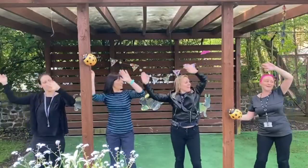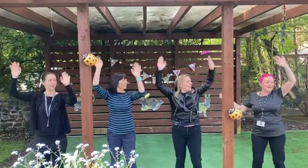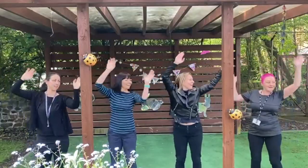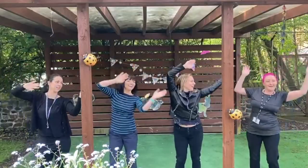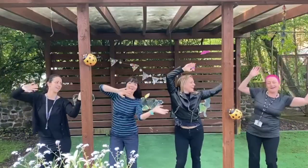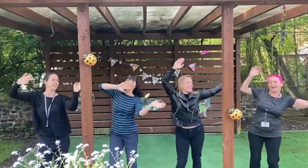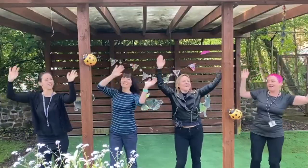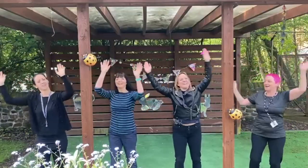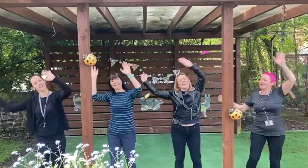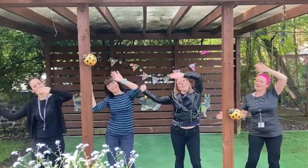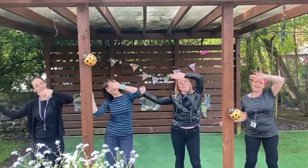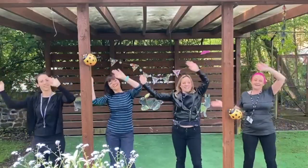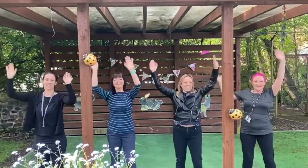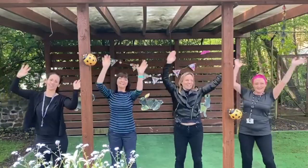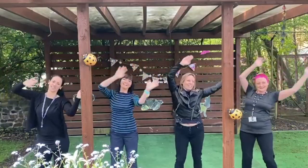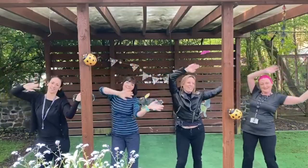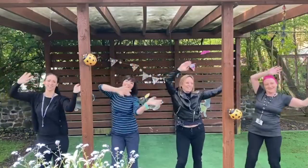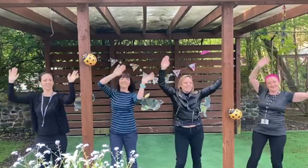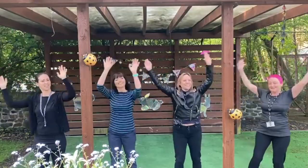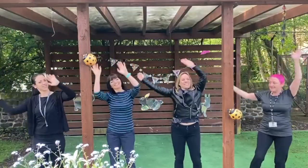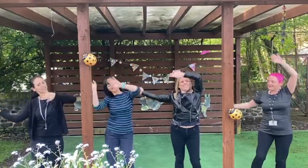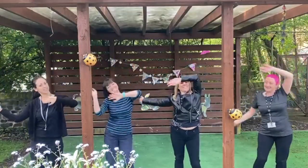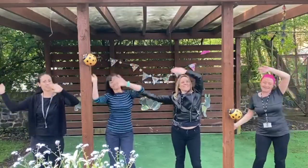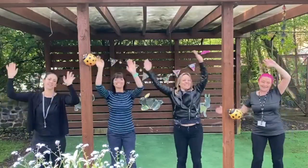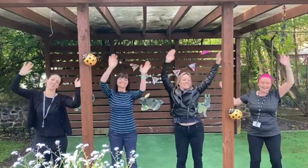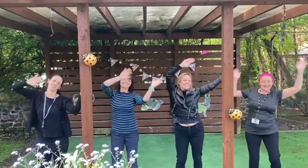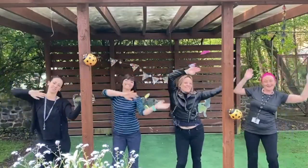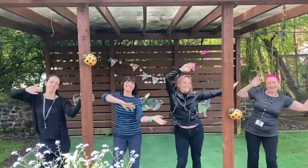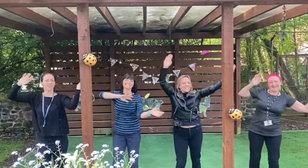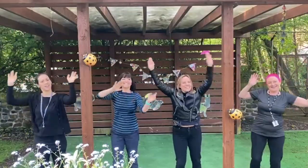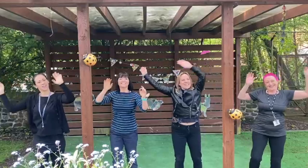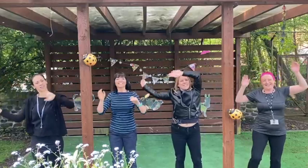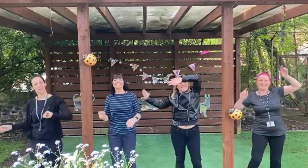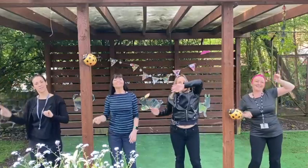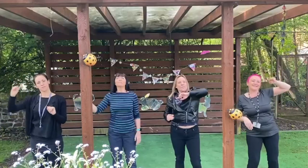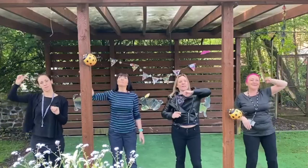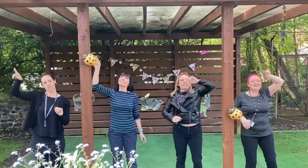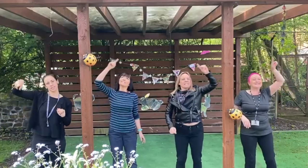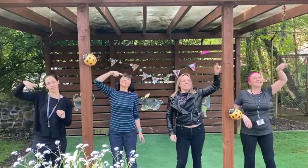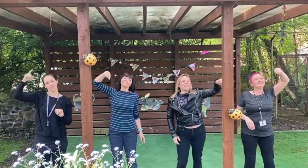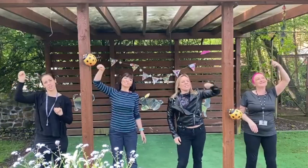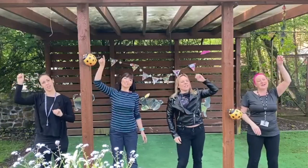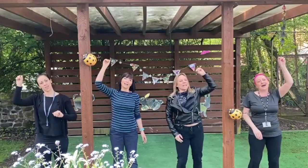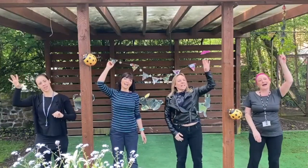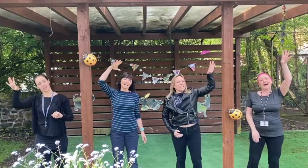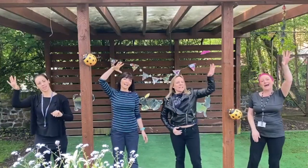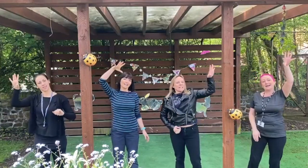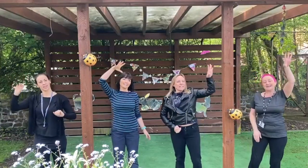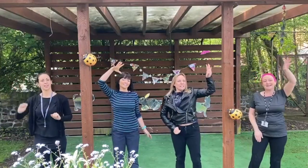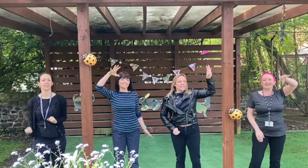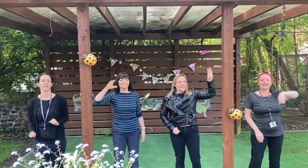-la-la-la-la-la-la Cover me in sunshine